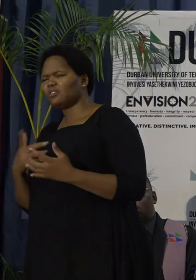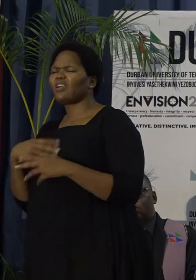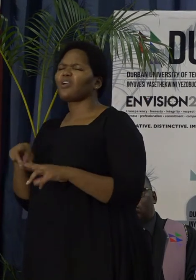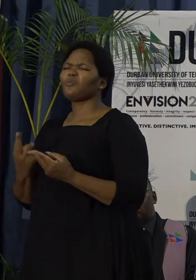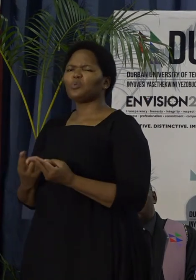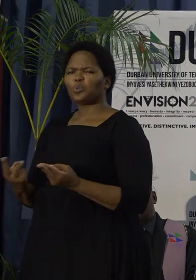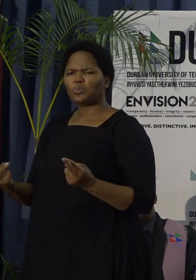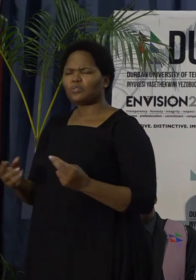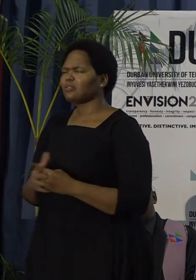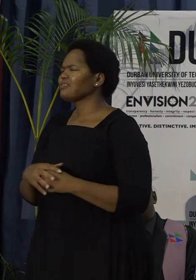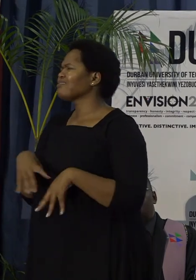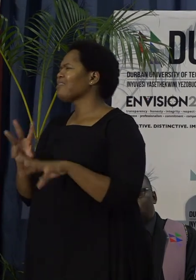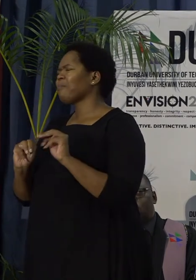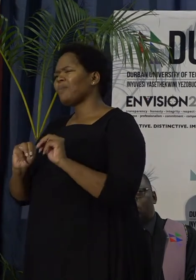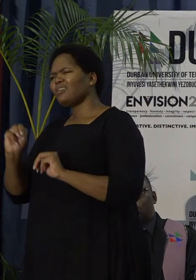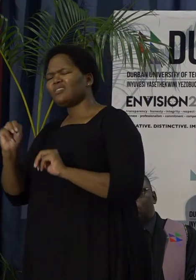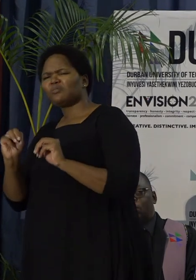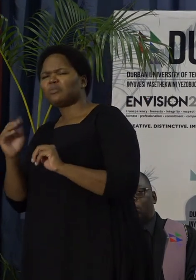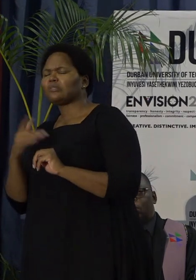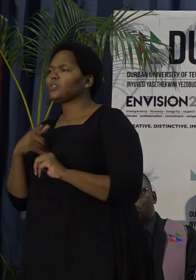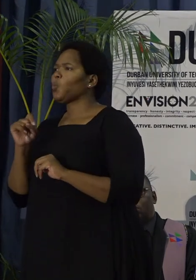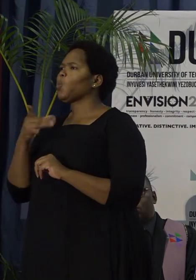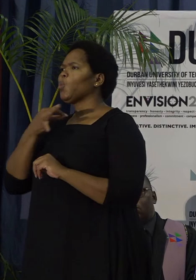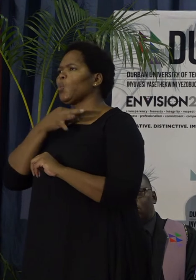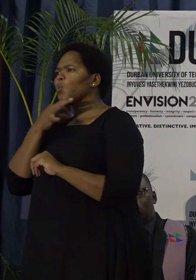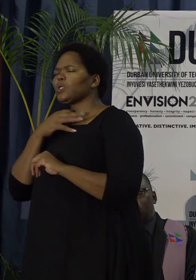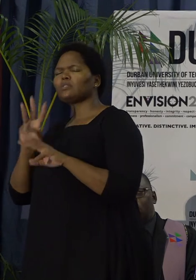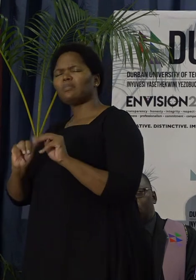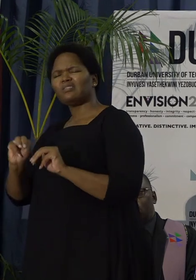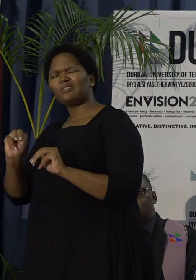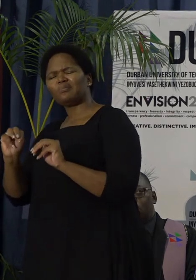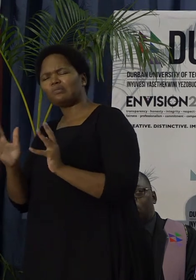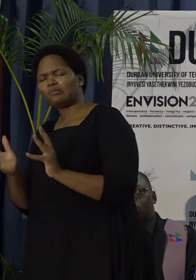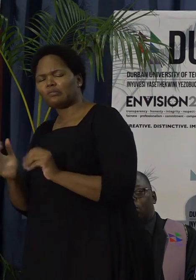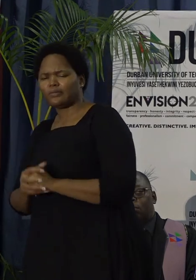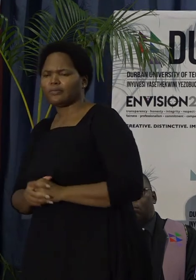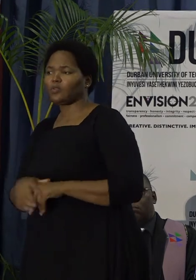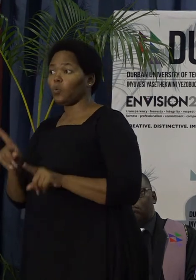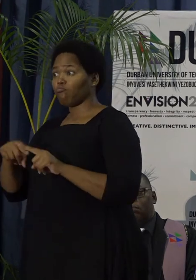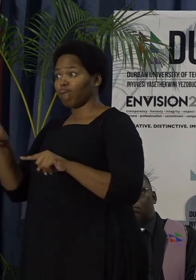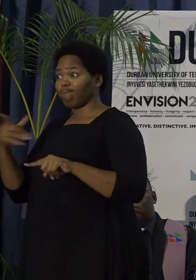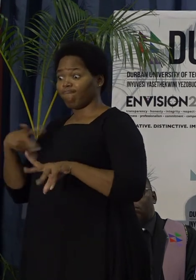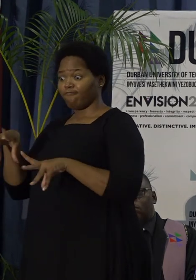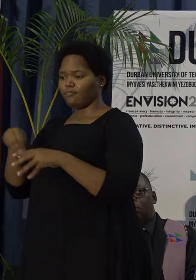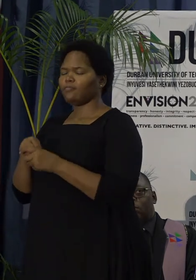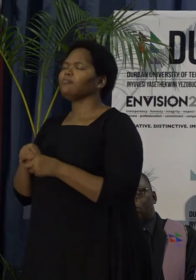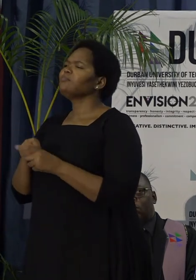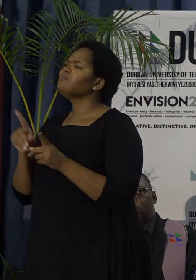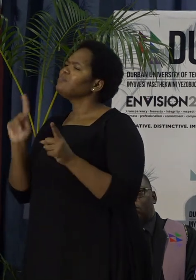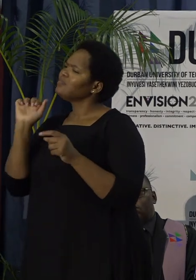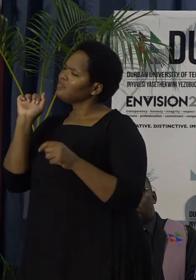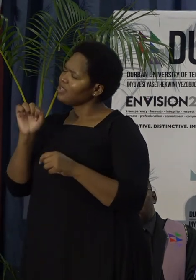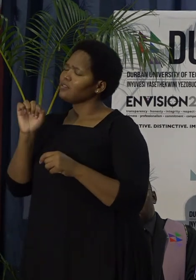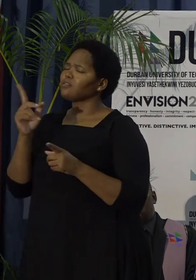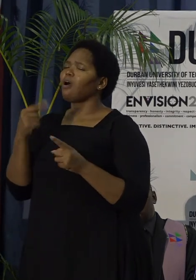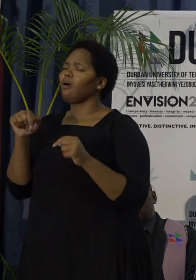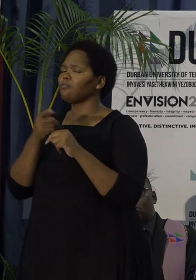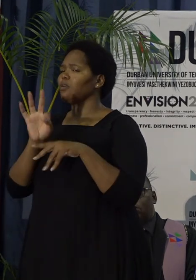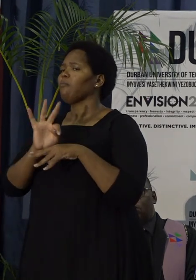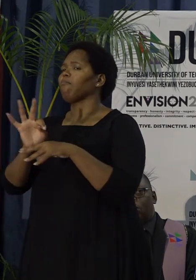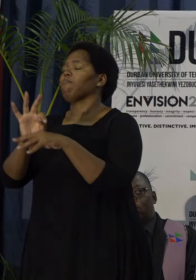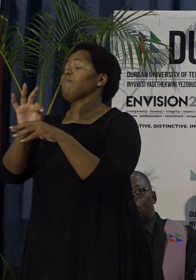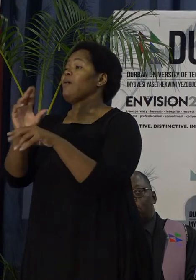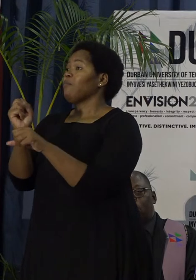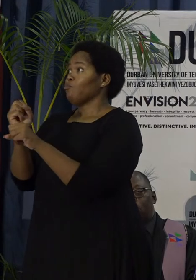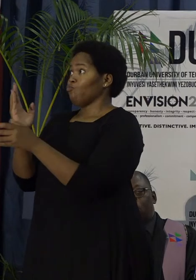resource management, risk management, all of these are in place to ensure alignment